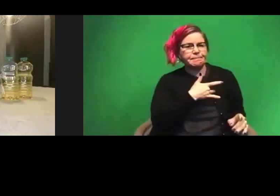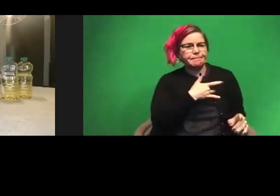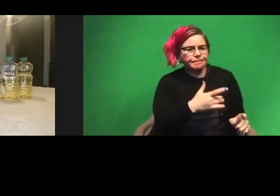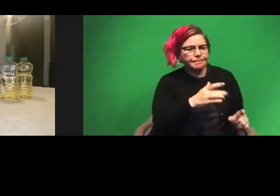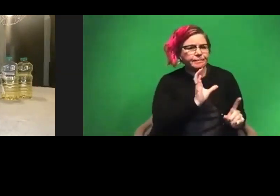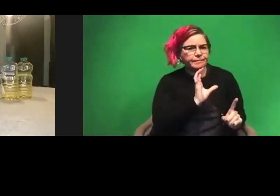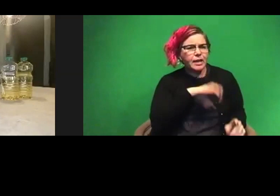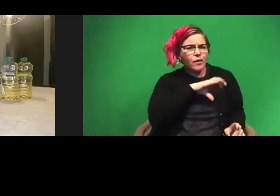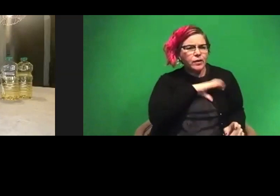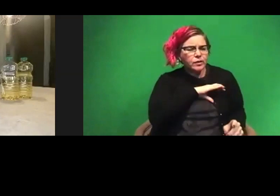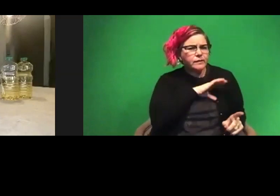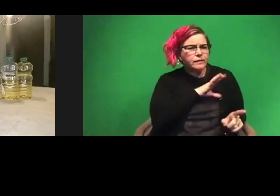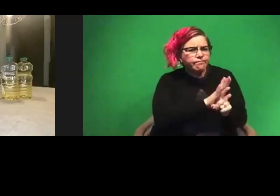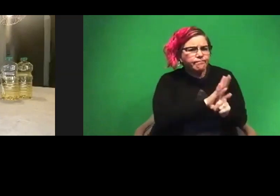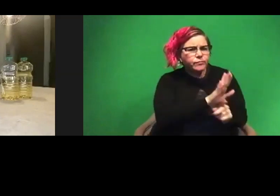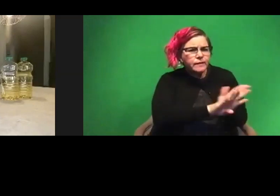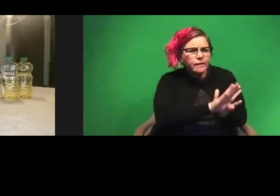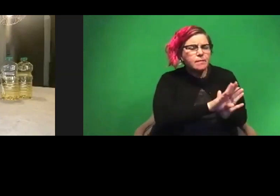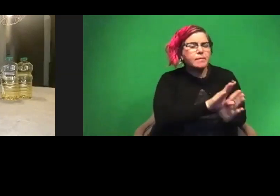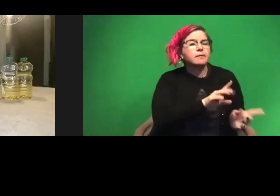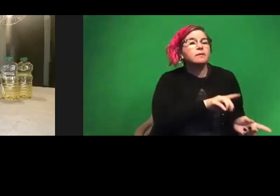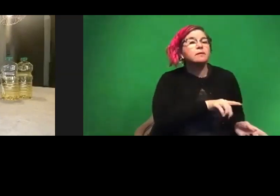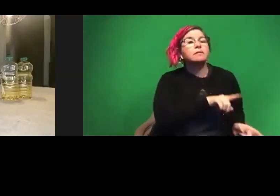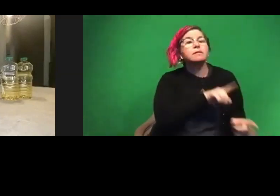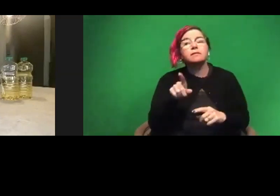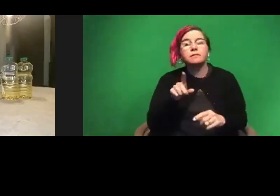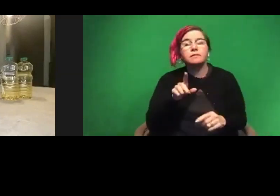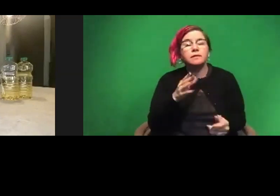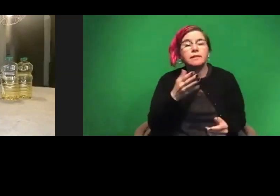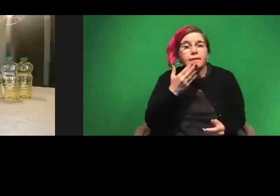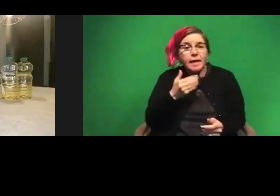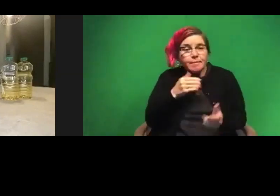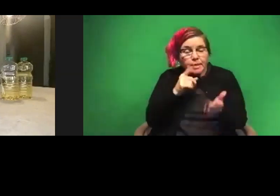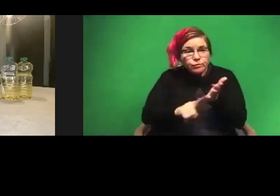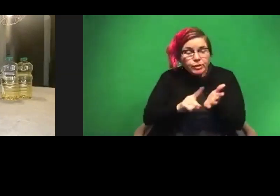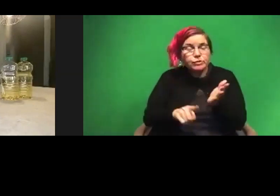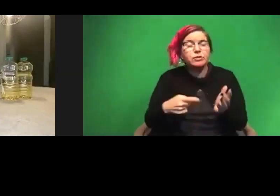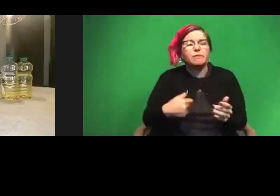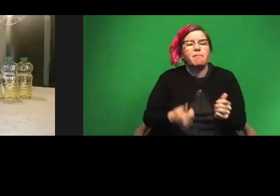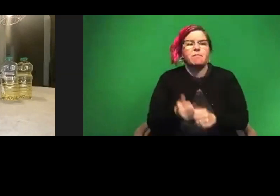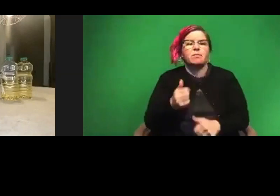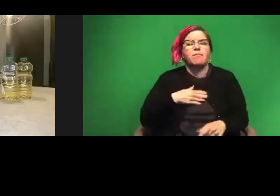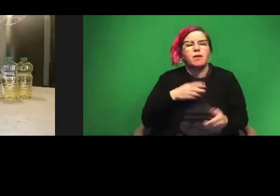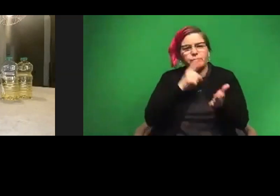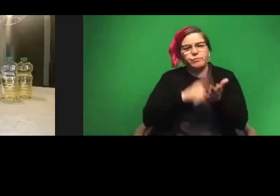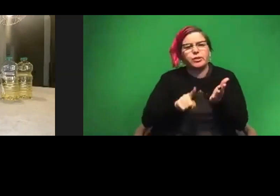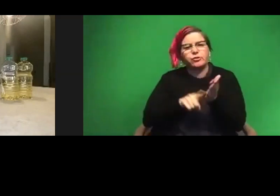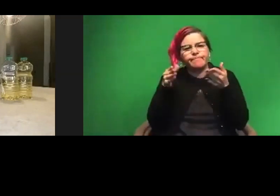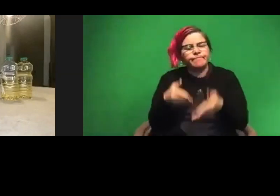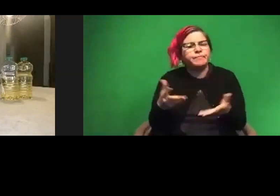you develop to looking into diabetes. And I spent the majority of my research years actually in neuroscience.